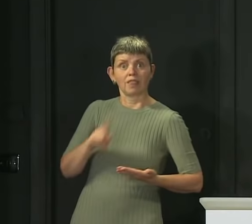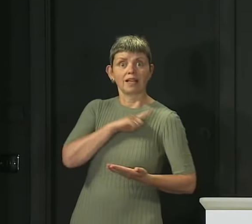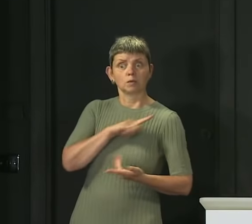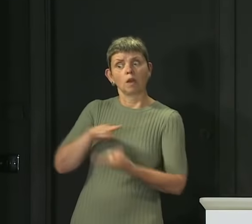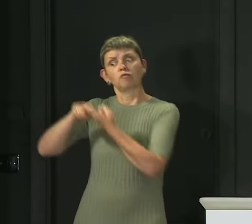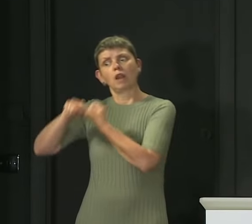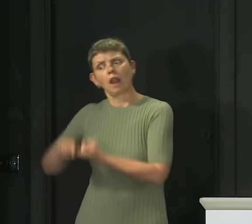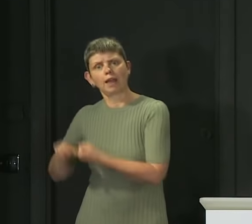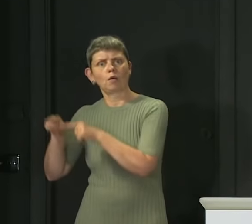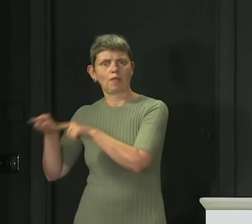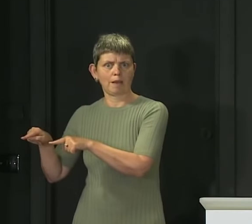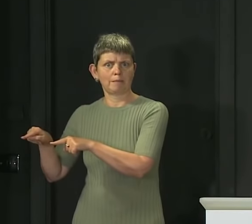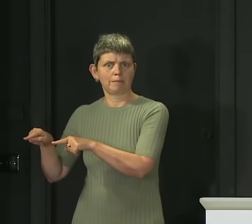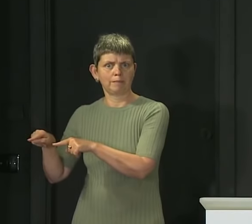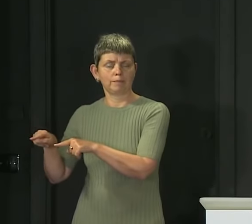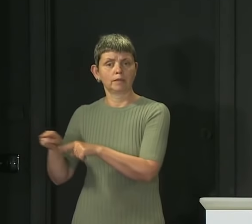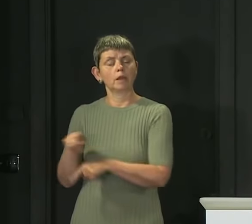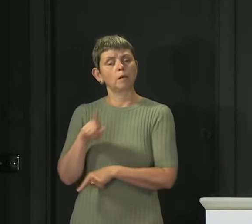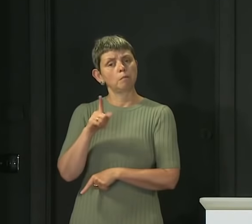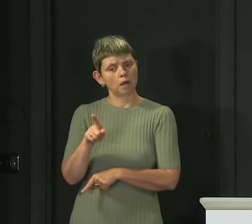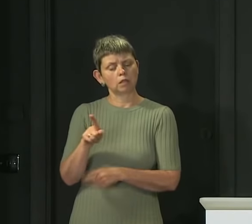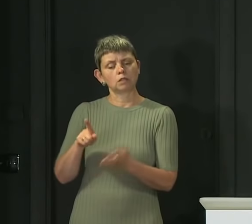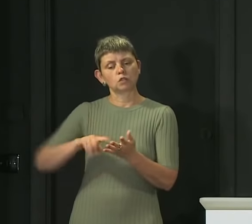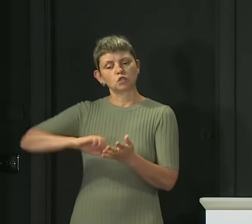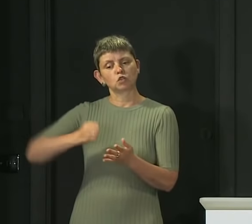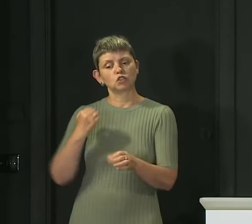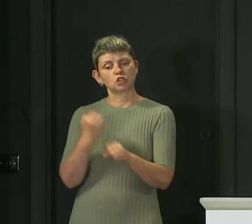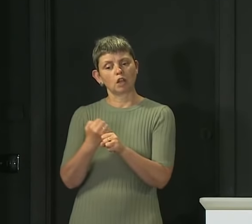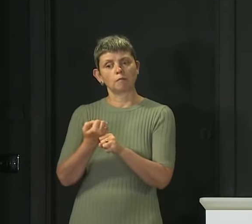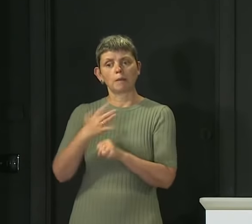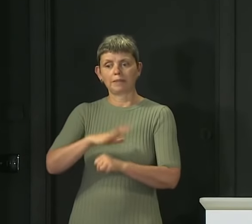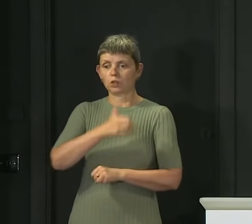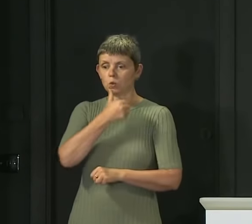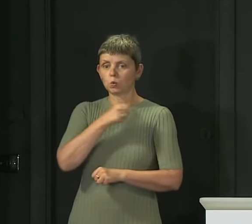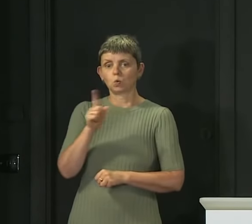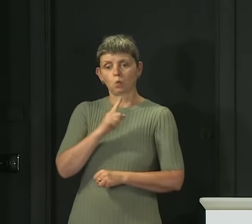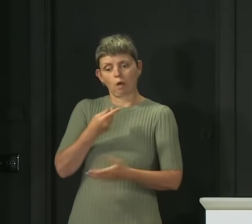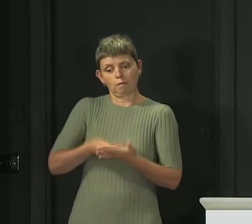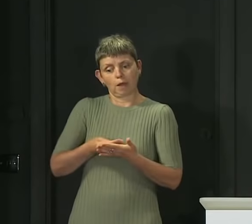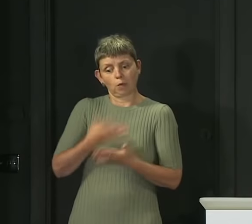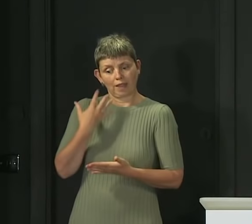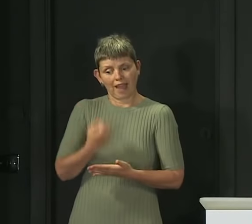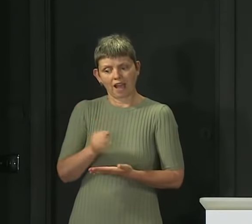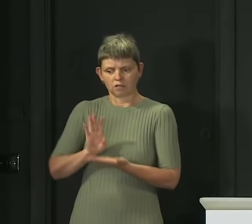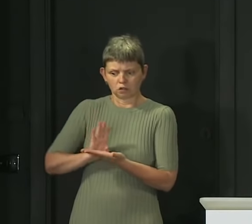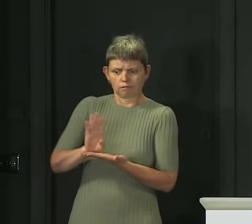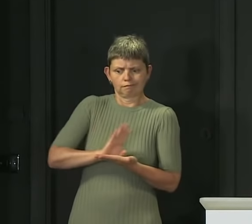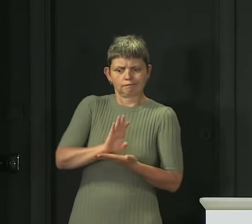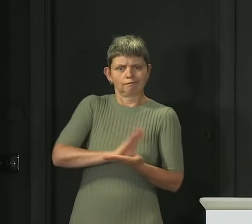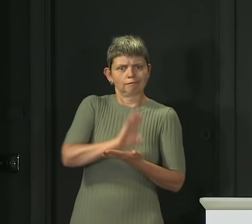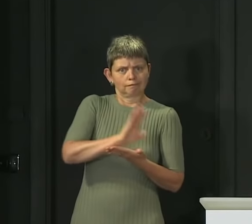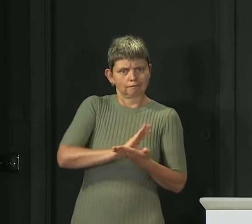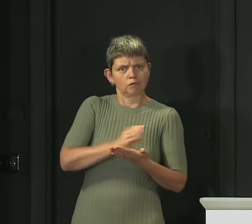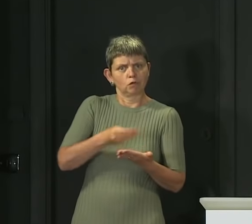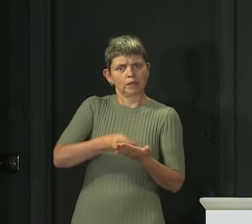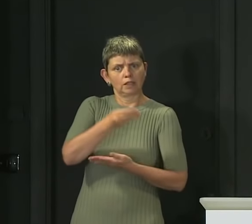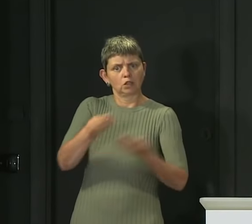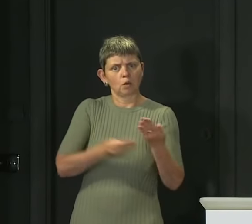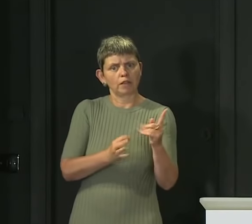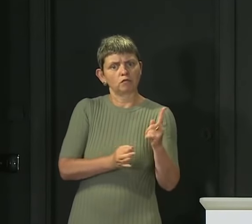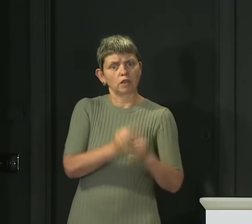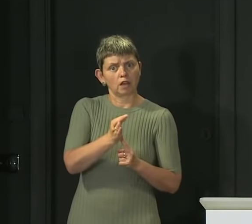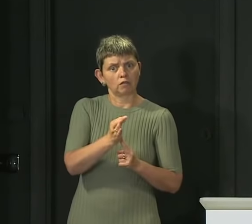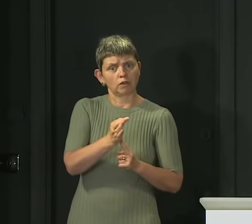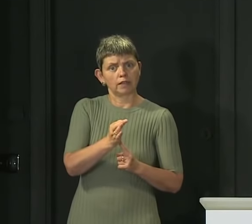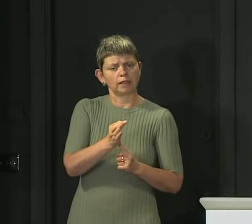the Scottish government has also committed its own resources to aspects of the economic recovery plan. And we'll continue to try to work